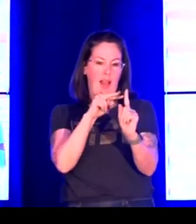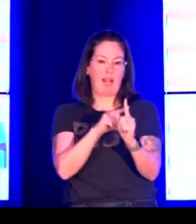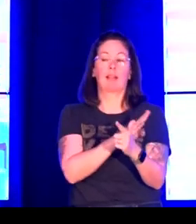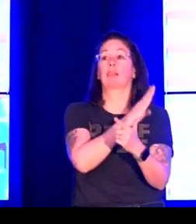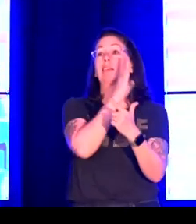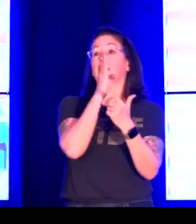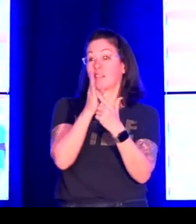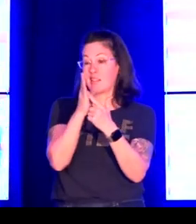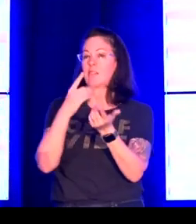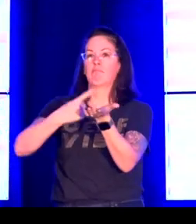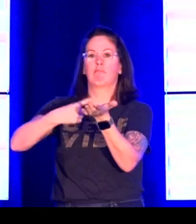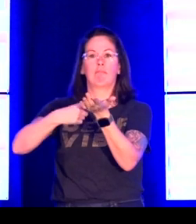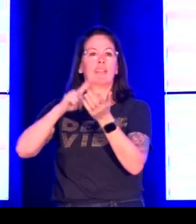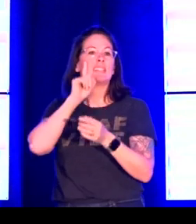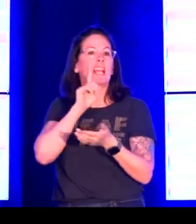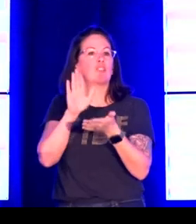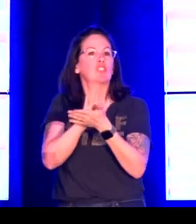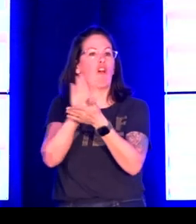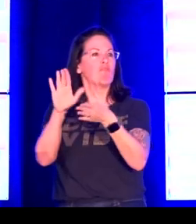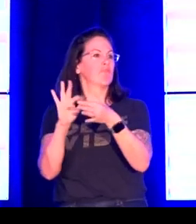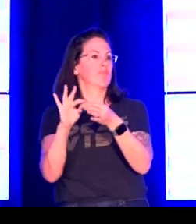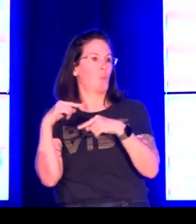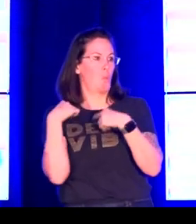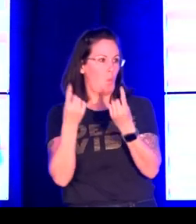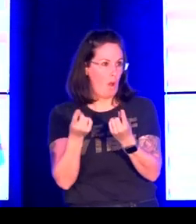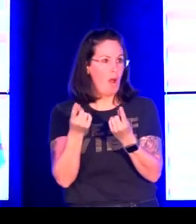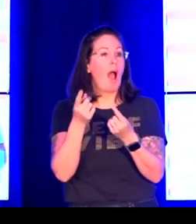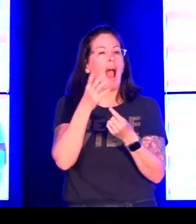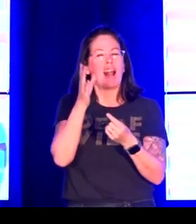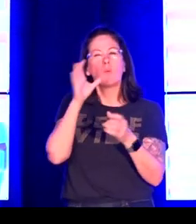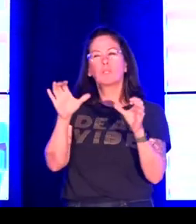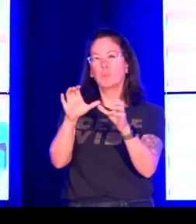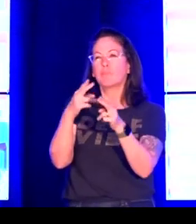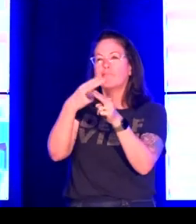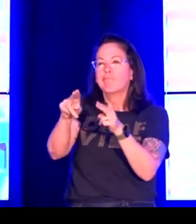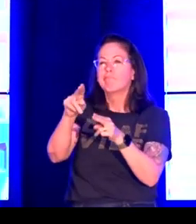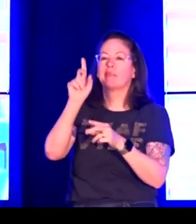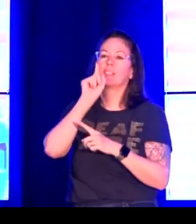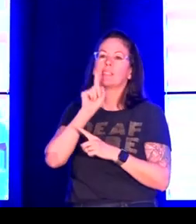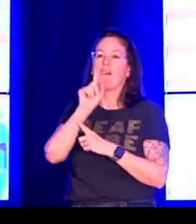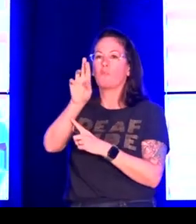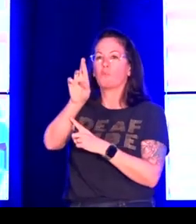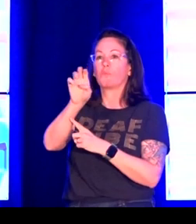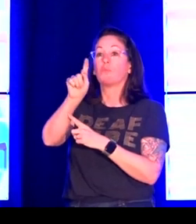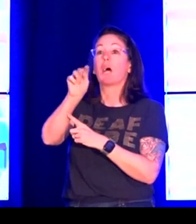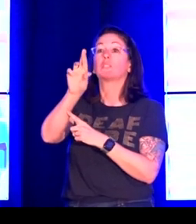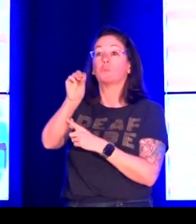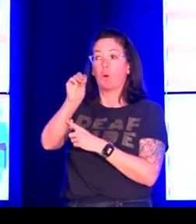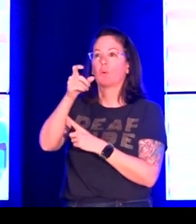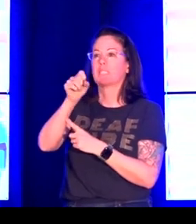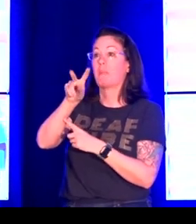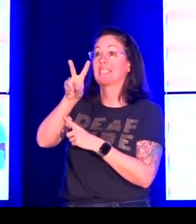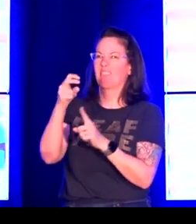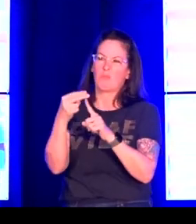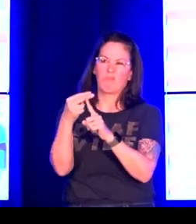I will introduce myself and provide my statement of positionality. I'll also talk about